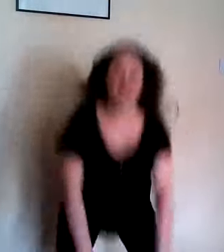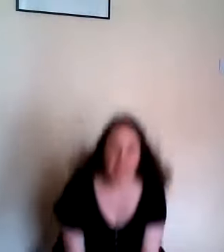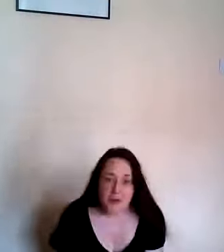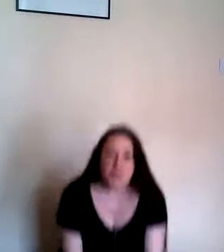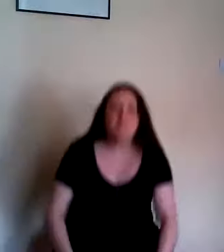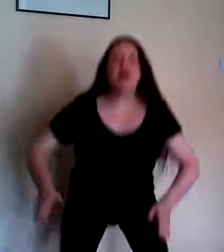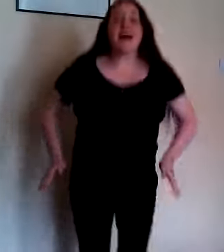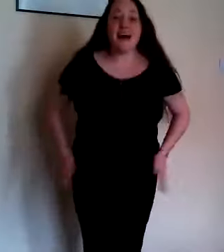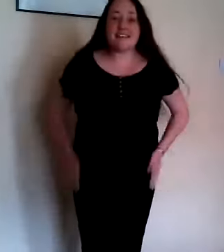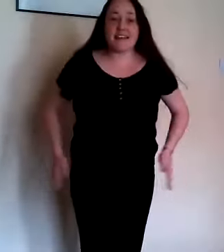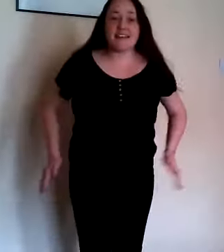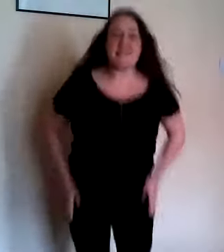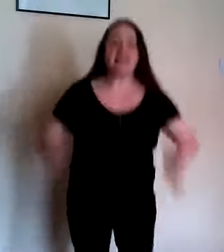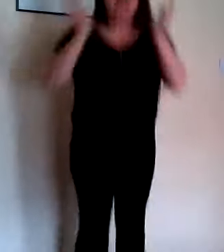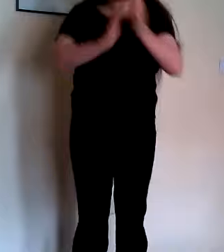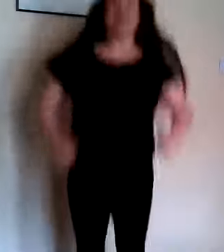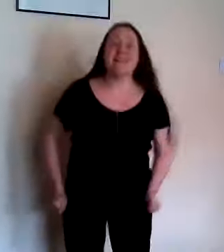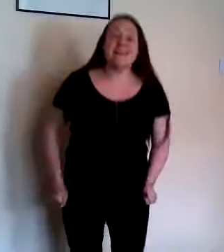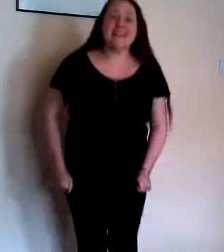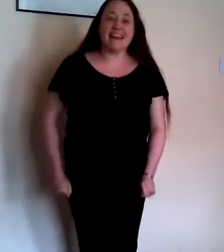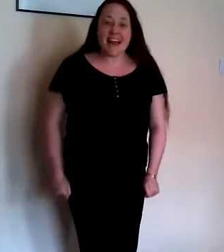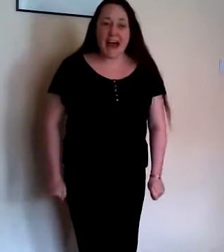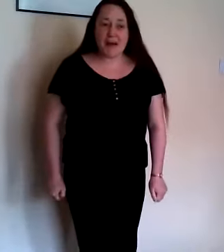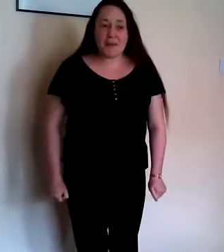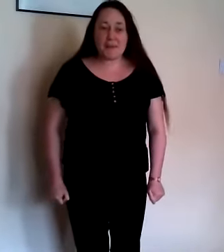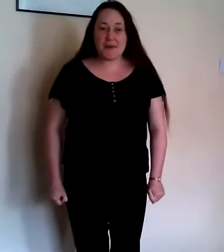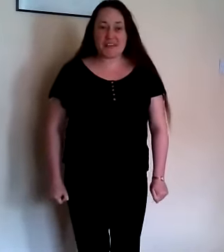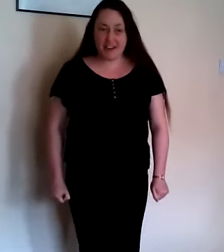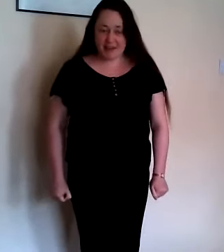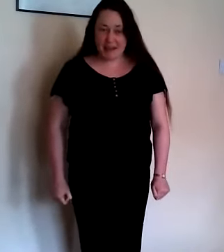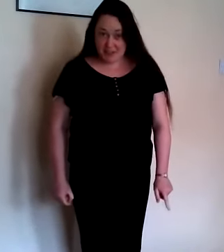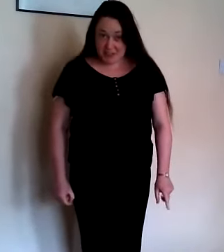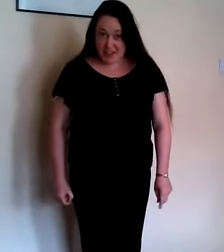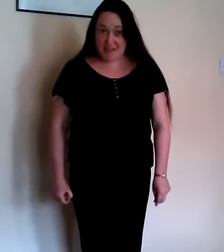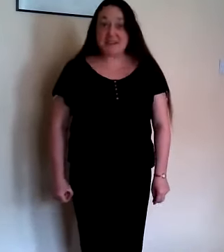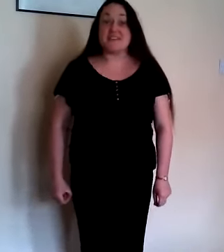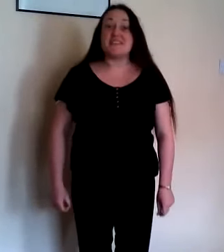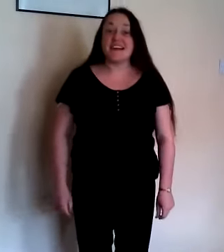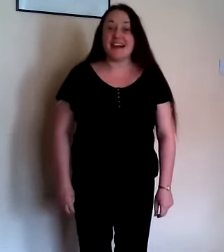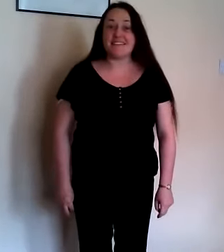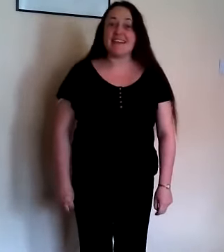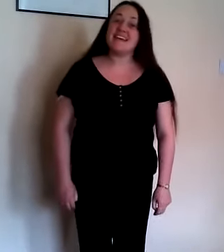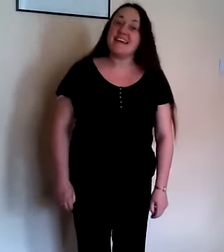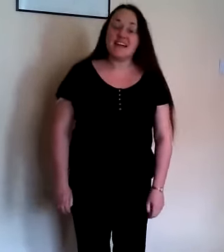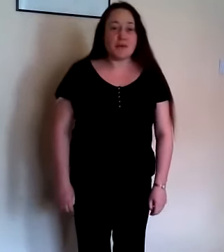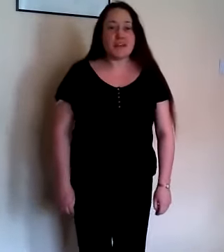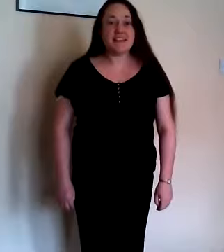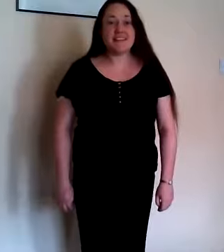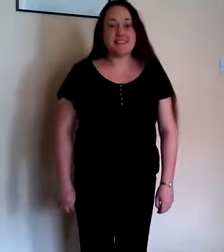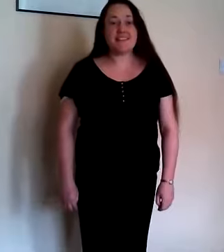kum adende, hey! And one more time now that you see how it goes. Are you ready? One, two,